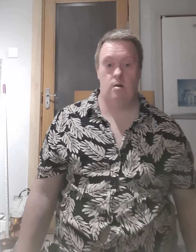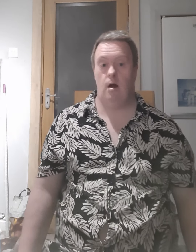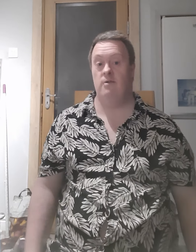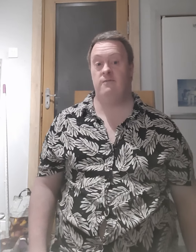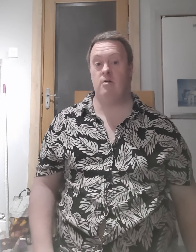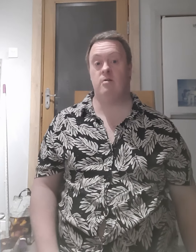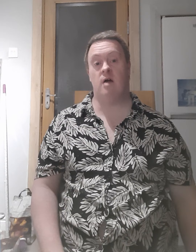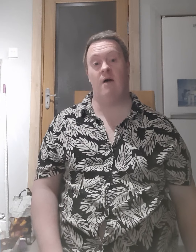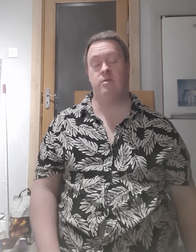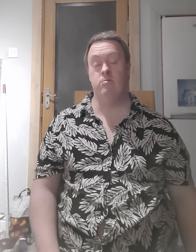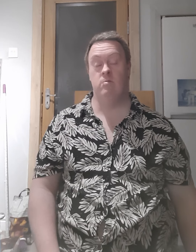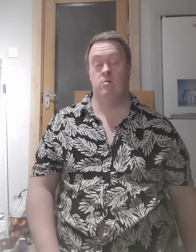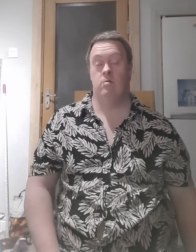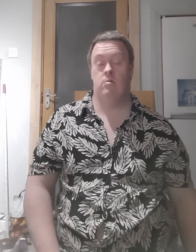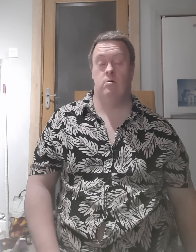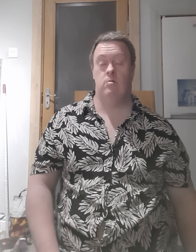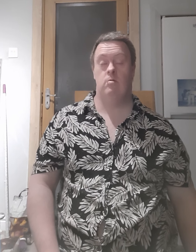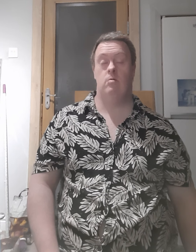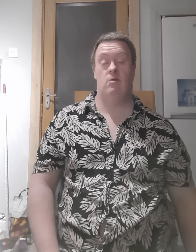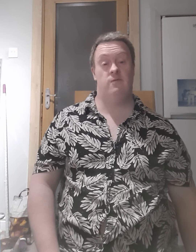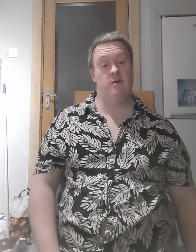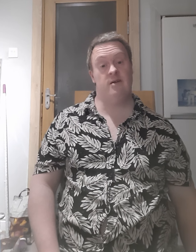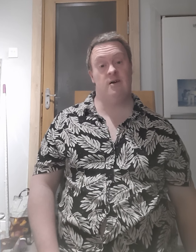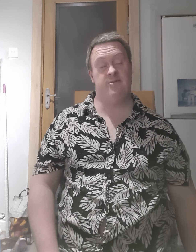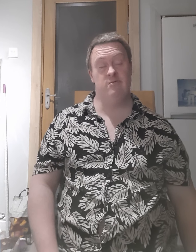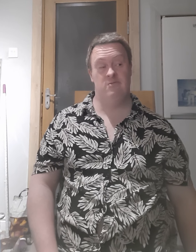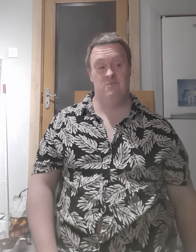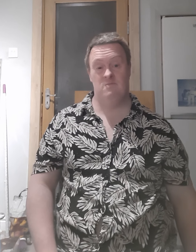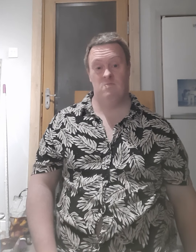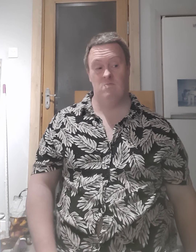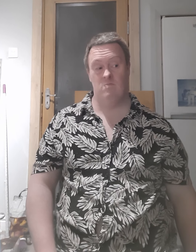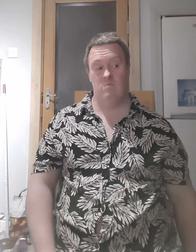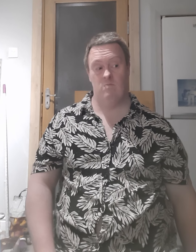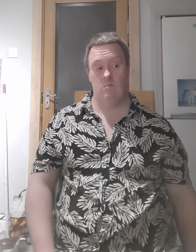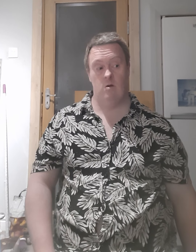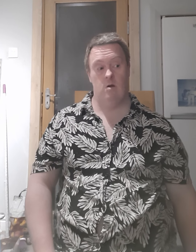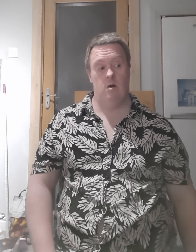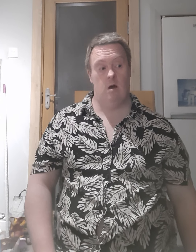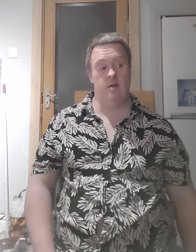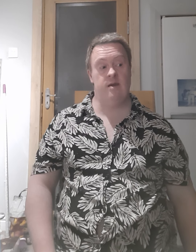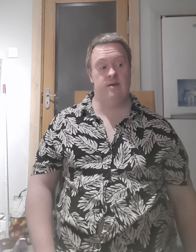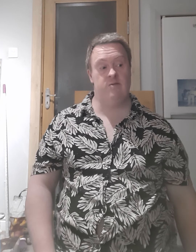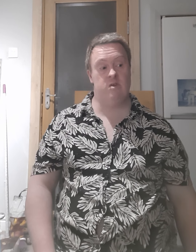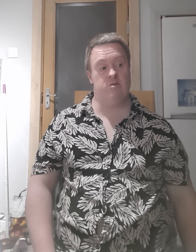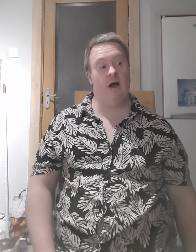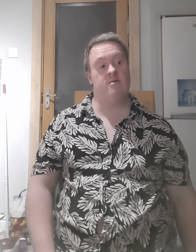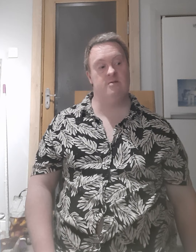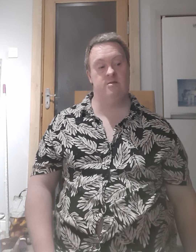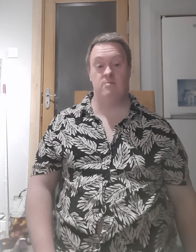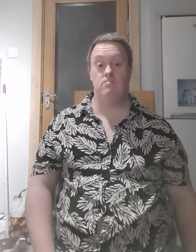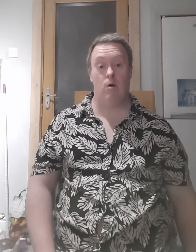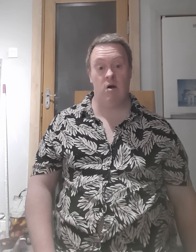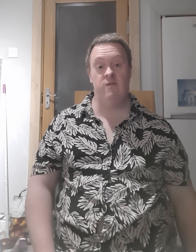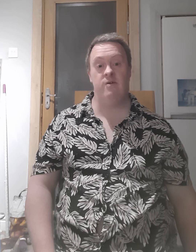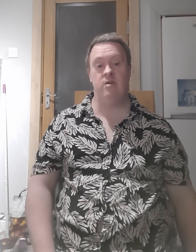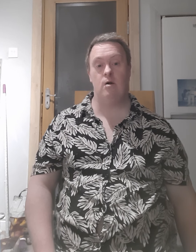I'm afraid because I have to. I'm afraid I have to. I can give the Jackson's my videos,